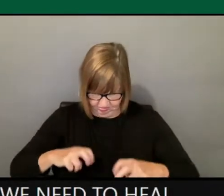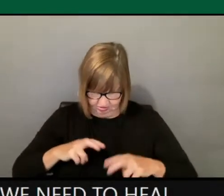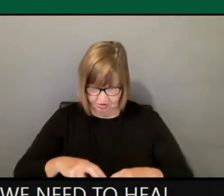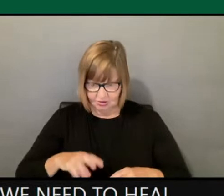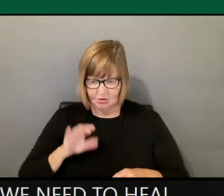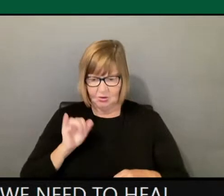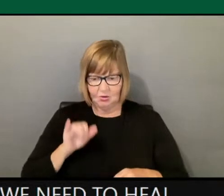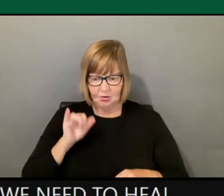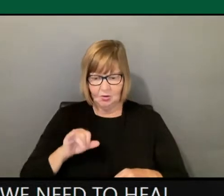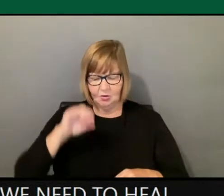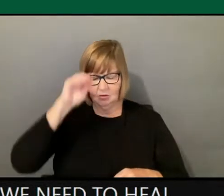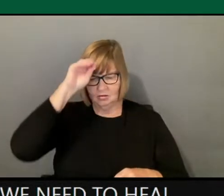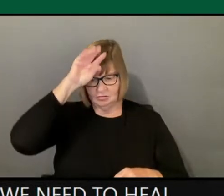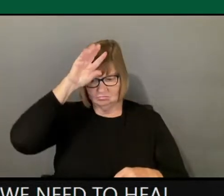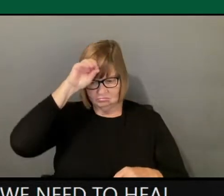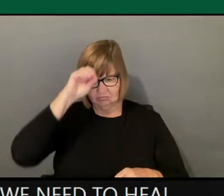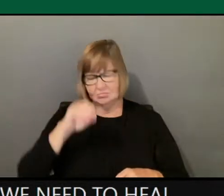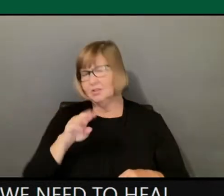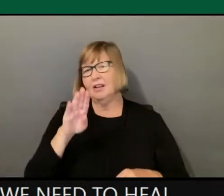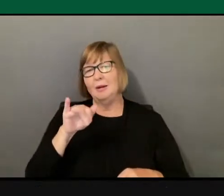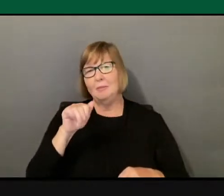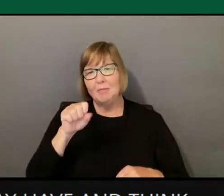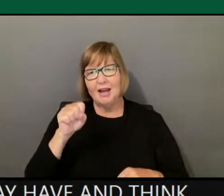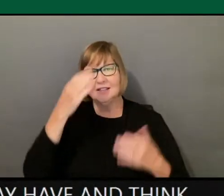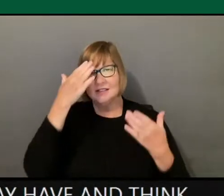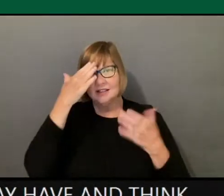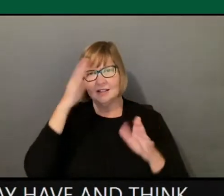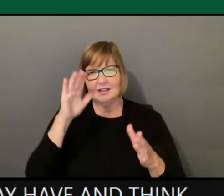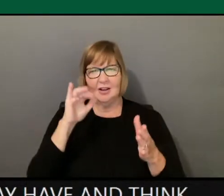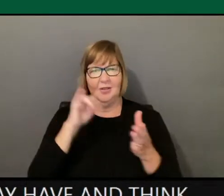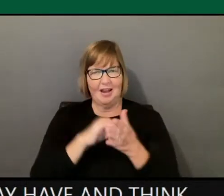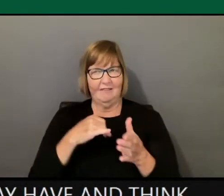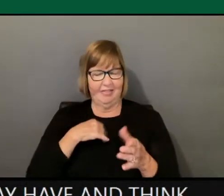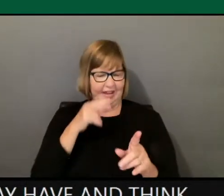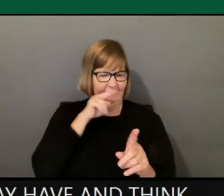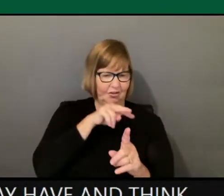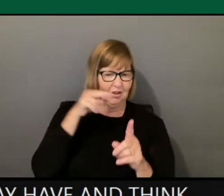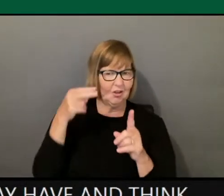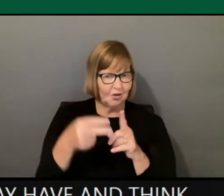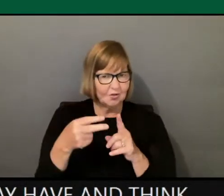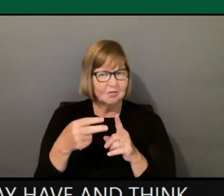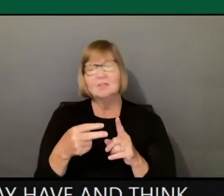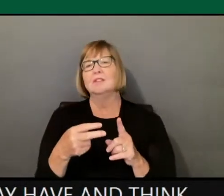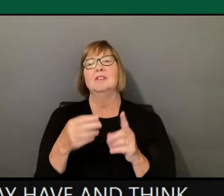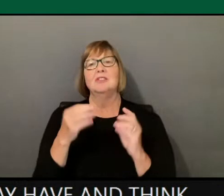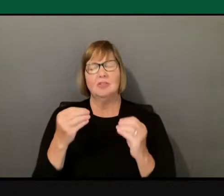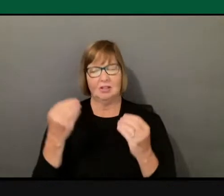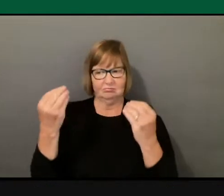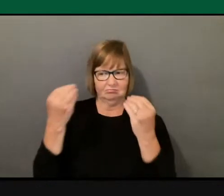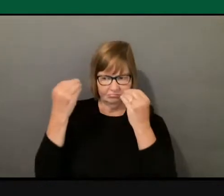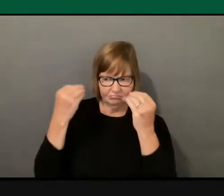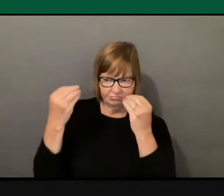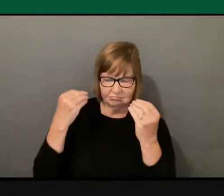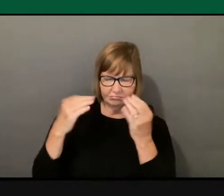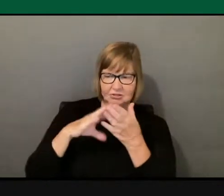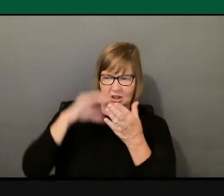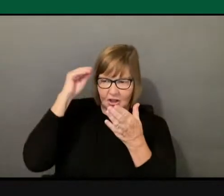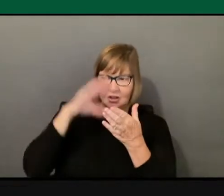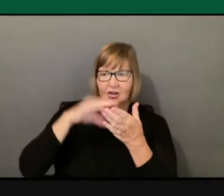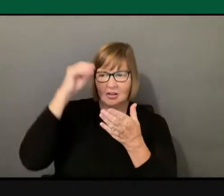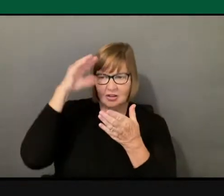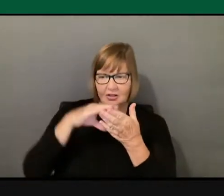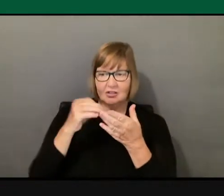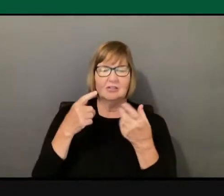epiphany. I didn't realize that I had those views. And so we try to educate ourselves and then try to change